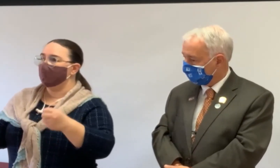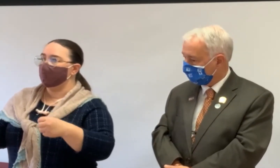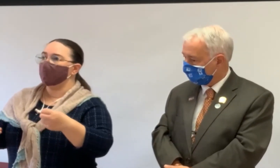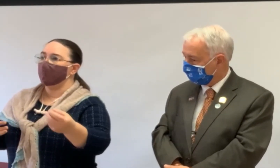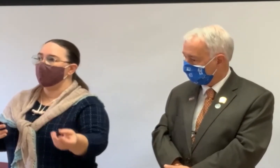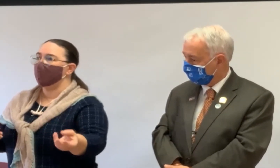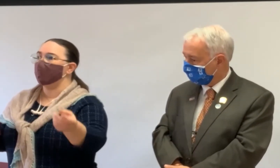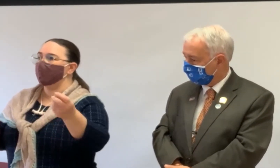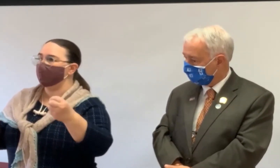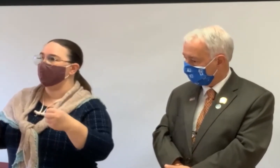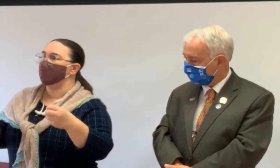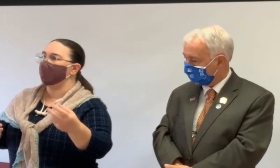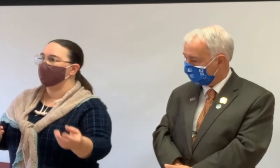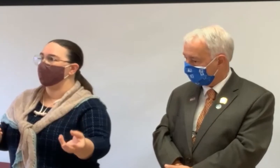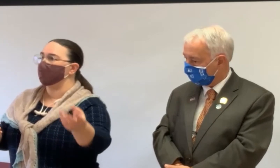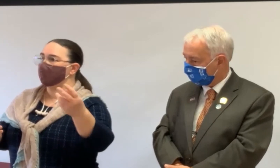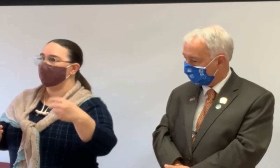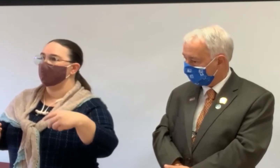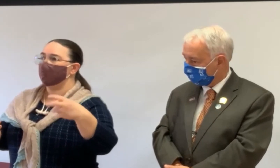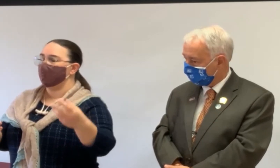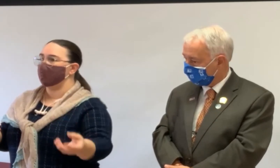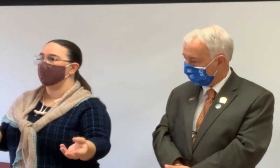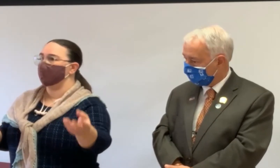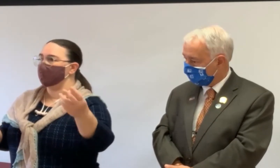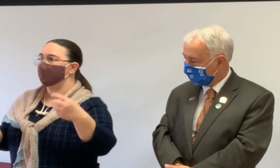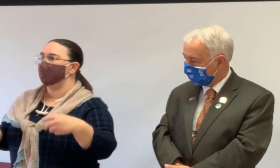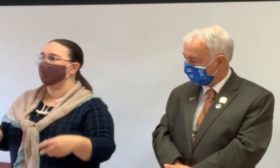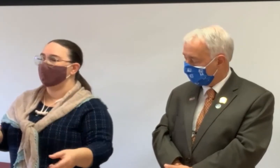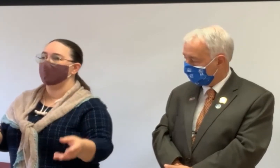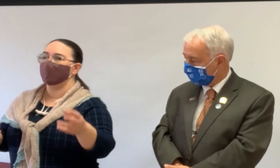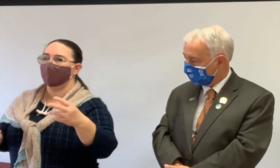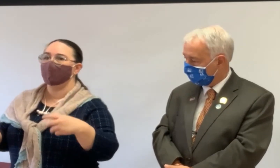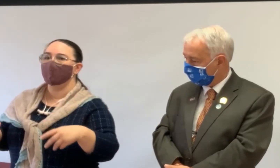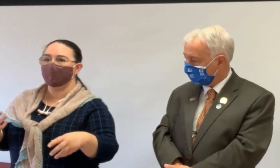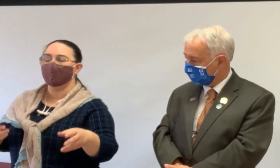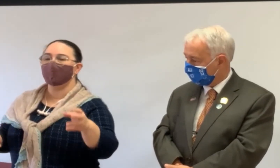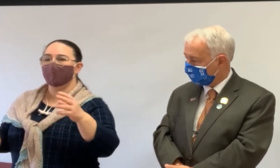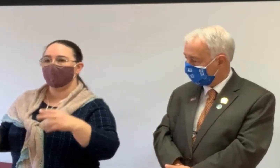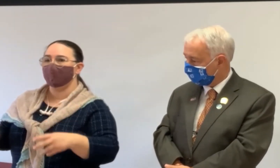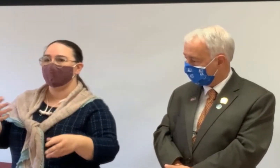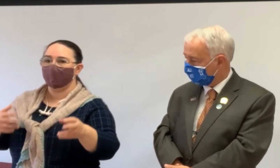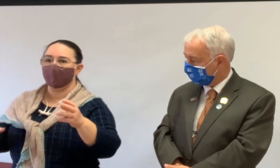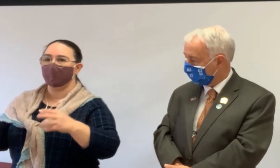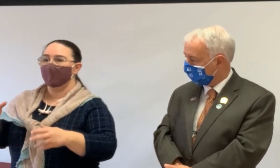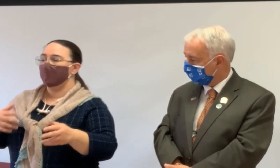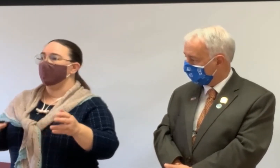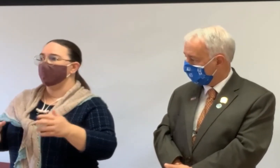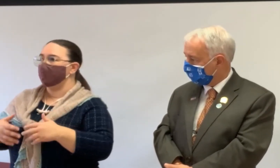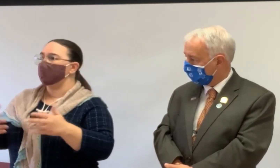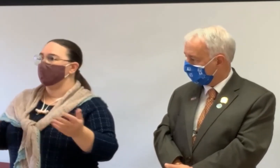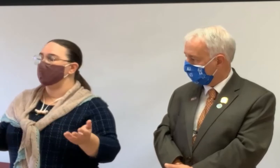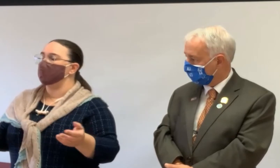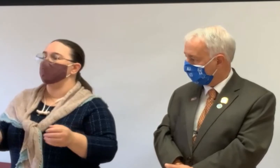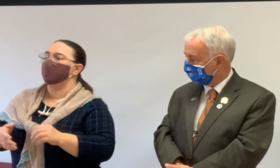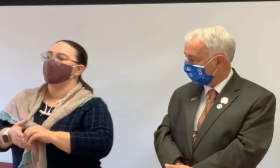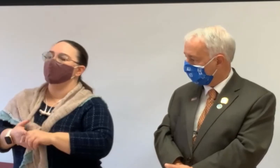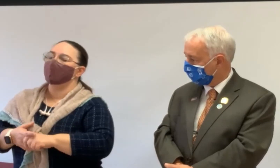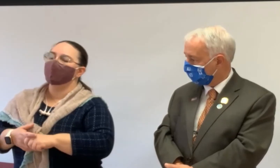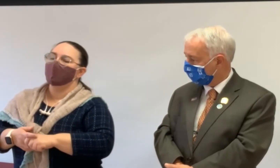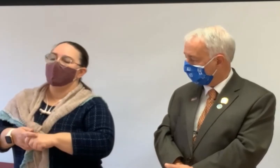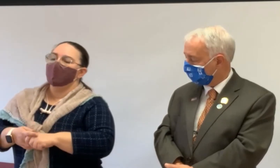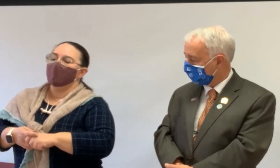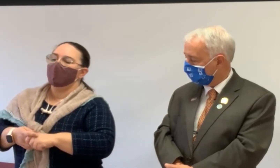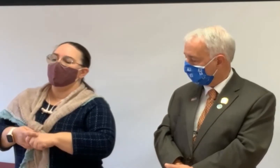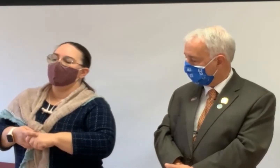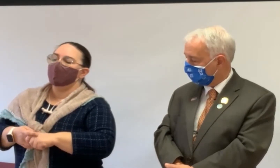a monthly payment from that mortgage and that could almost feel like income to you so that could support other expenses that you have in